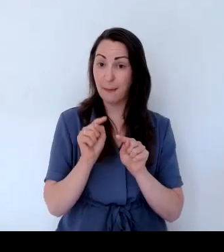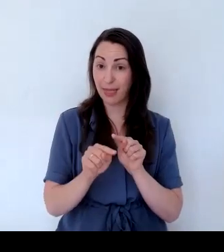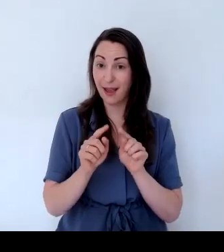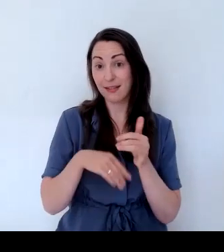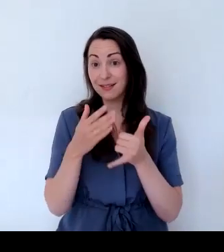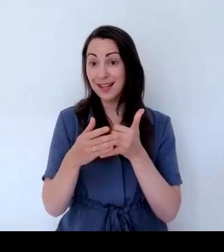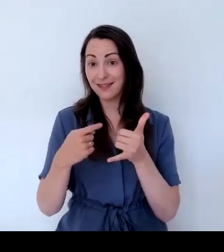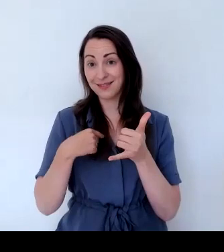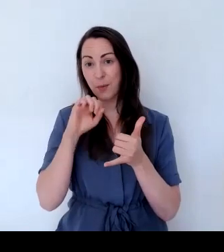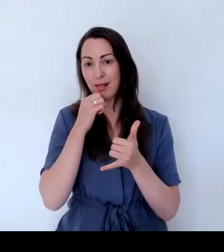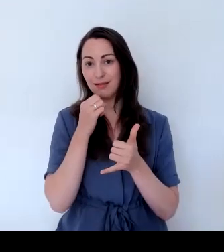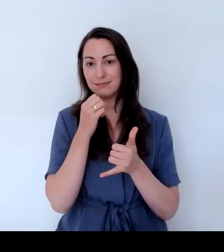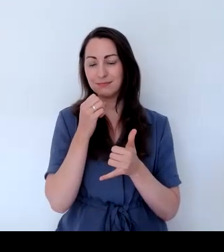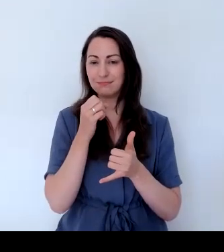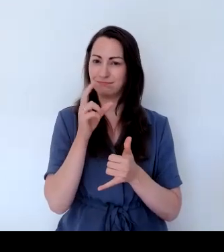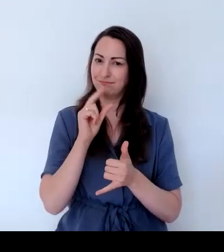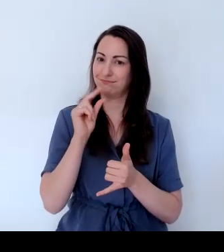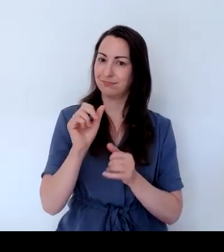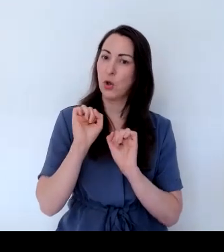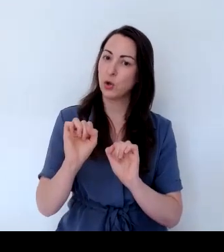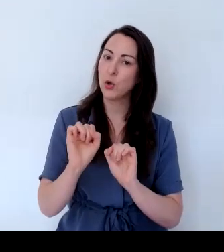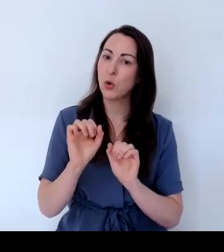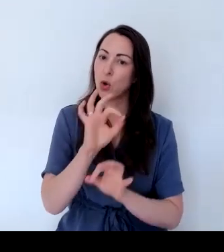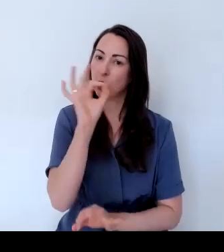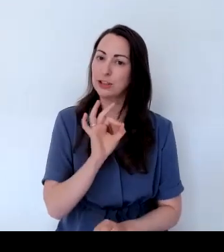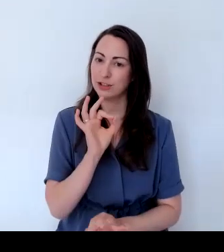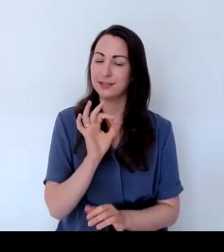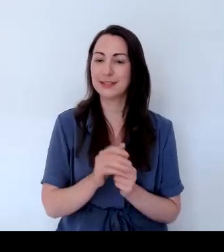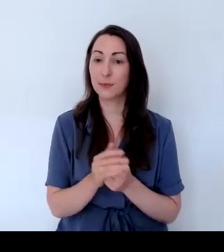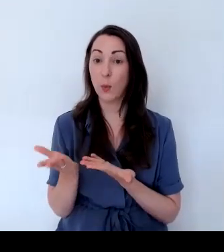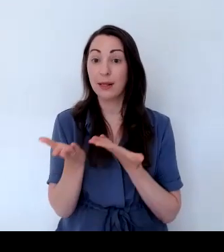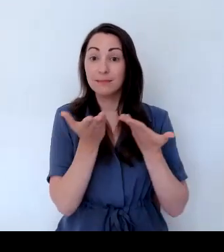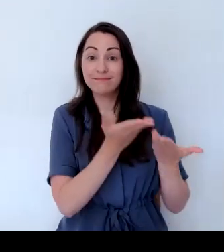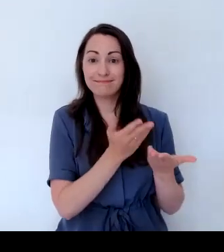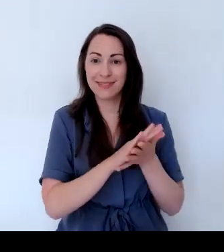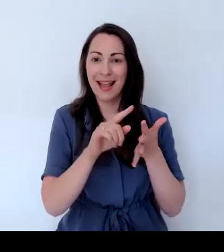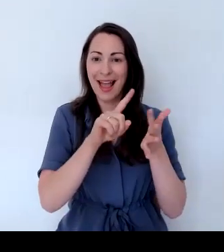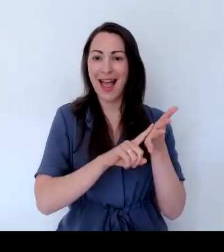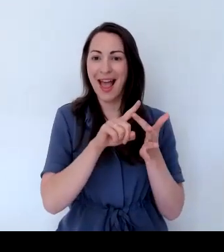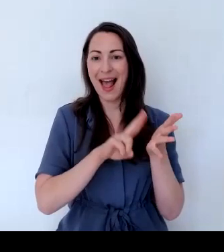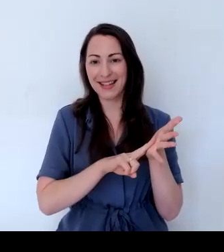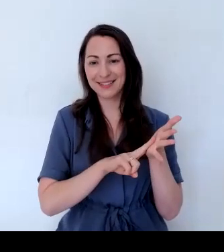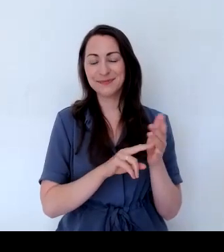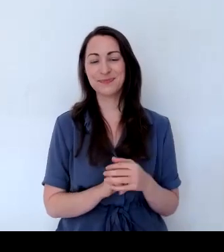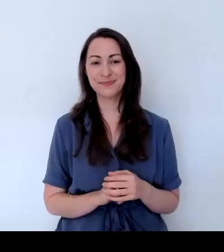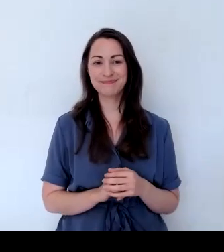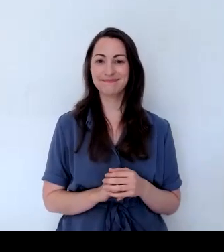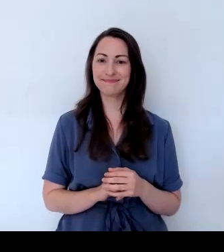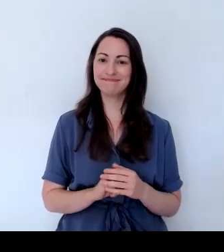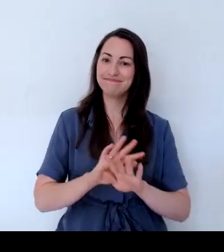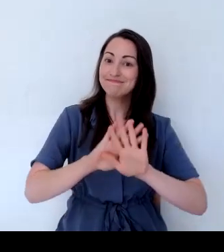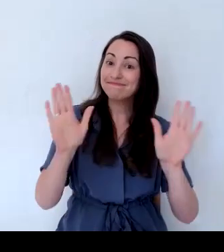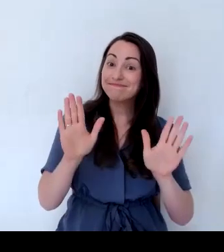end. Thank you. I'll you over to Helen. Thank you very much and welcome to Holly